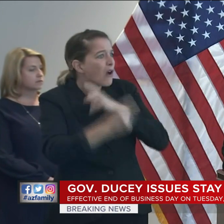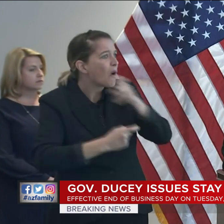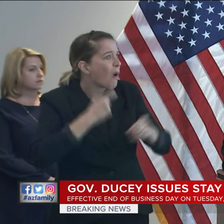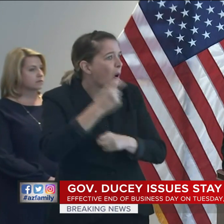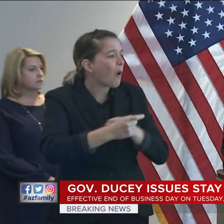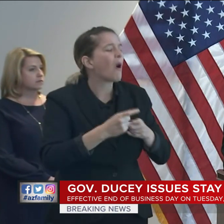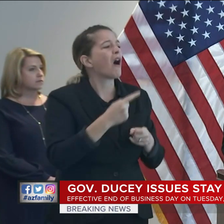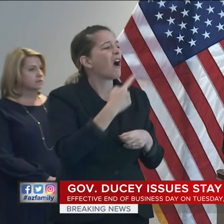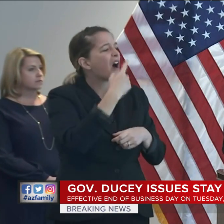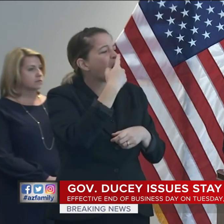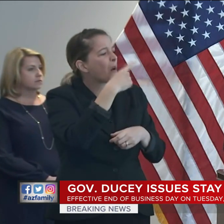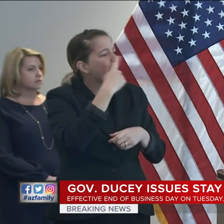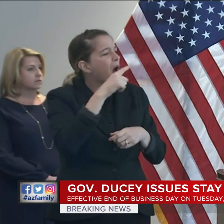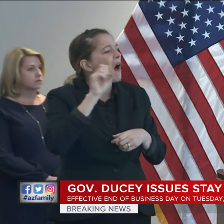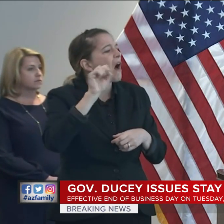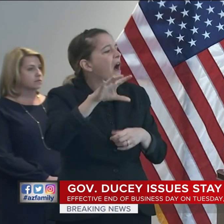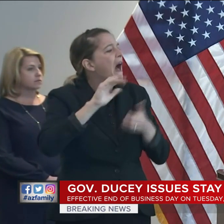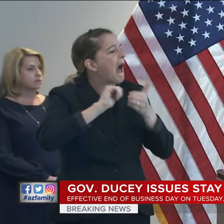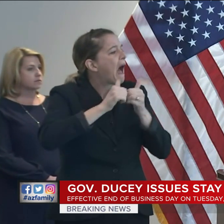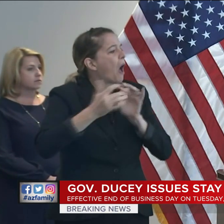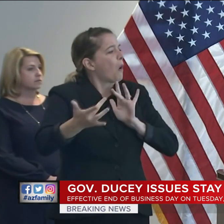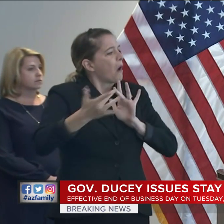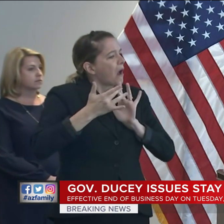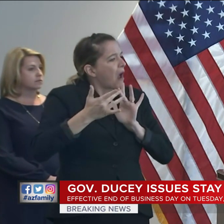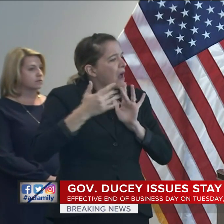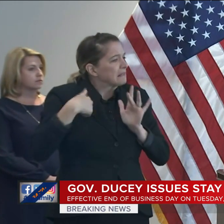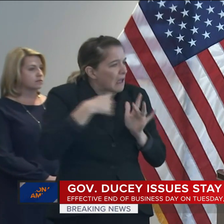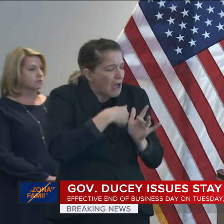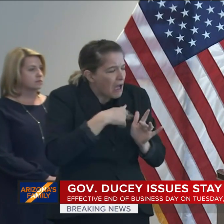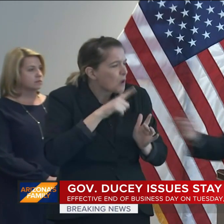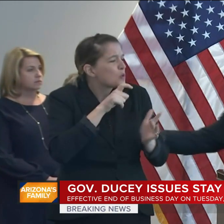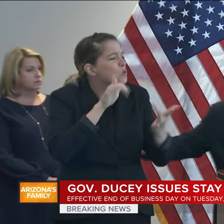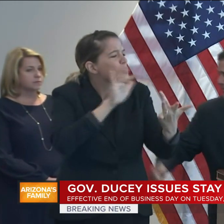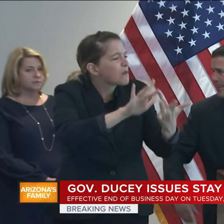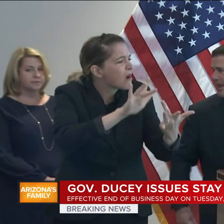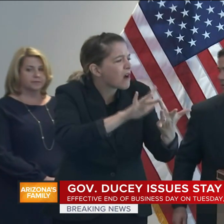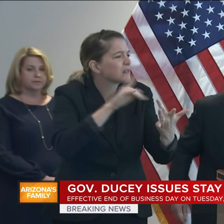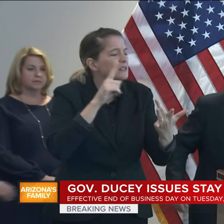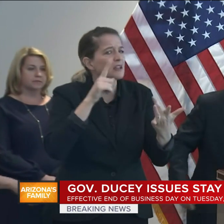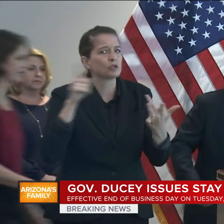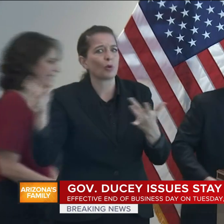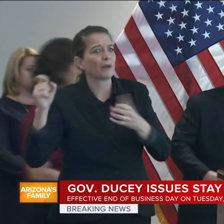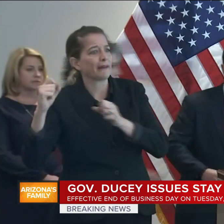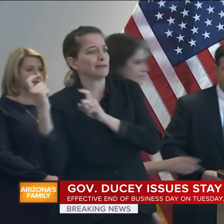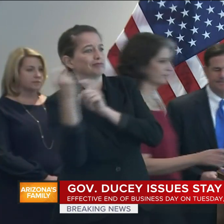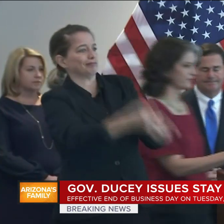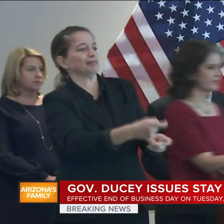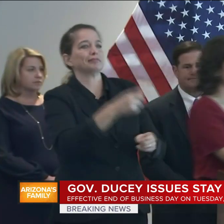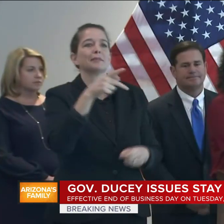whoever so that we can receive this PPE? Thank you. Ann Marie?